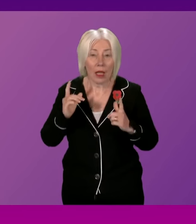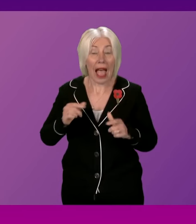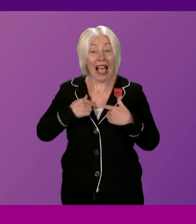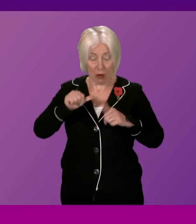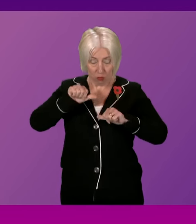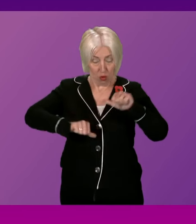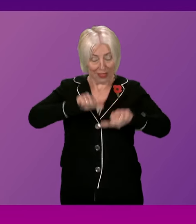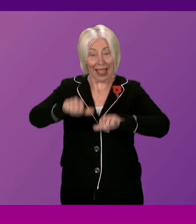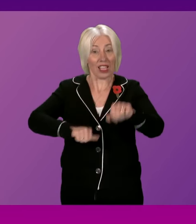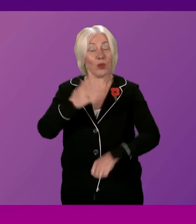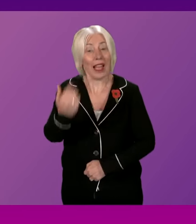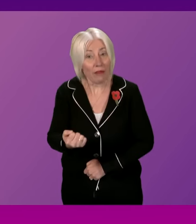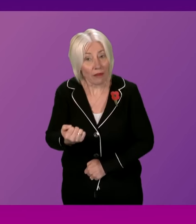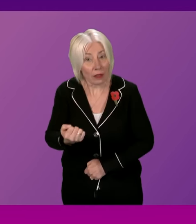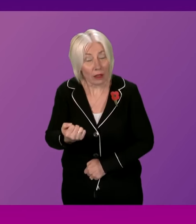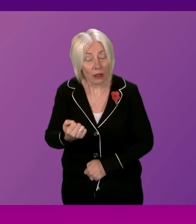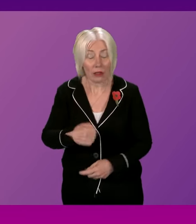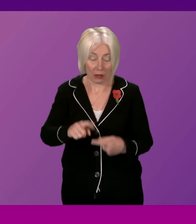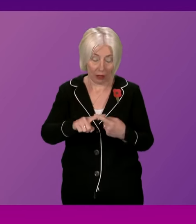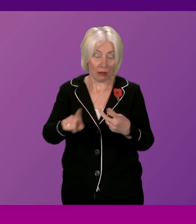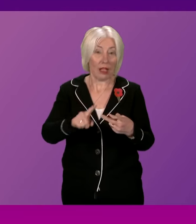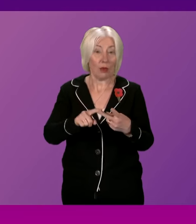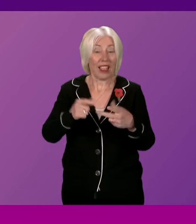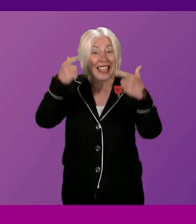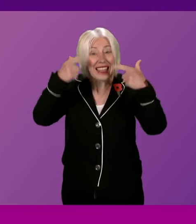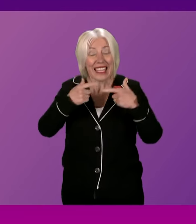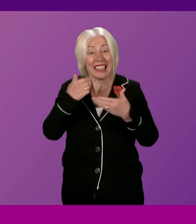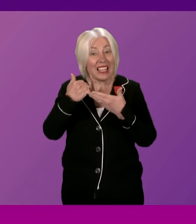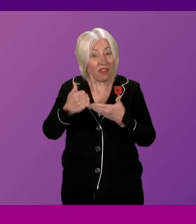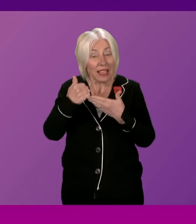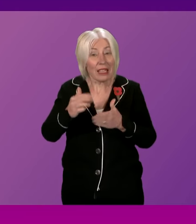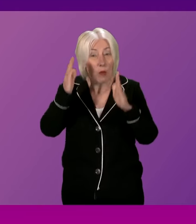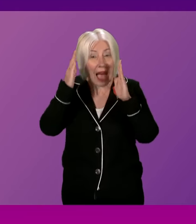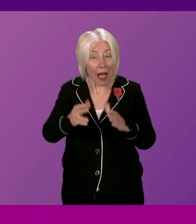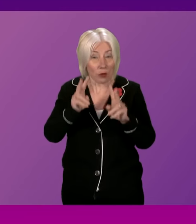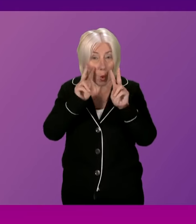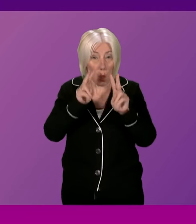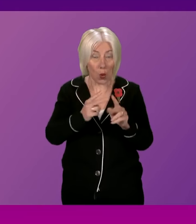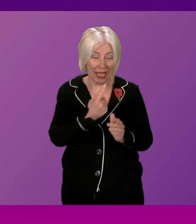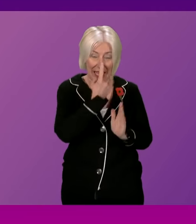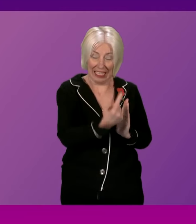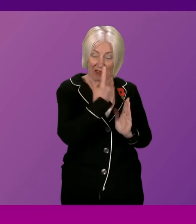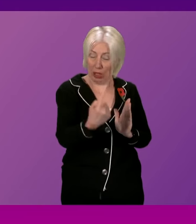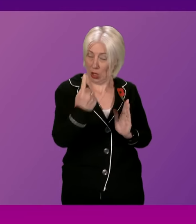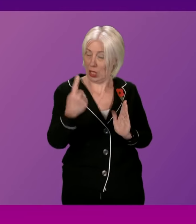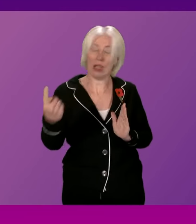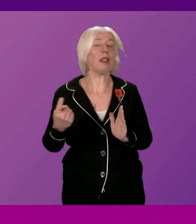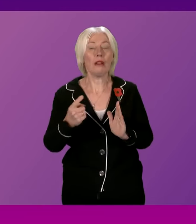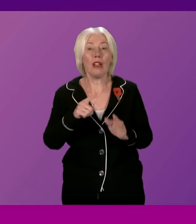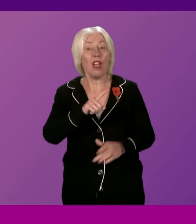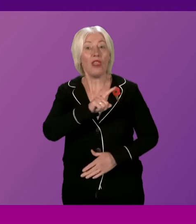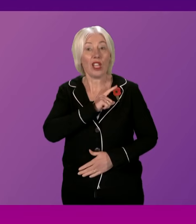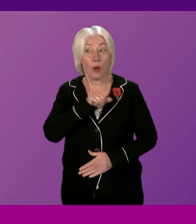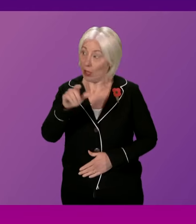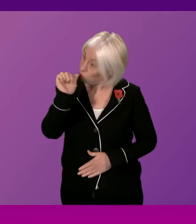process that has to be gone through. And secondly, each bit of legal advice has to be looked at on a case-by-case basis. That's why